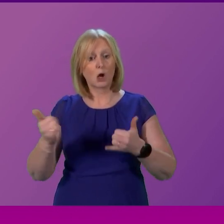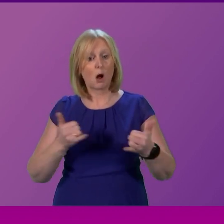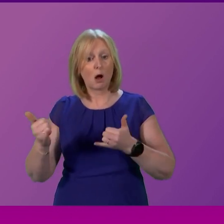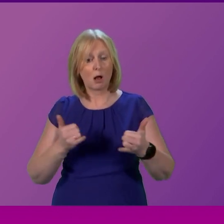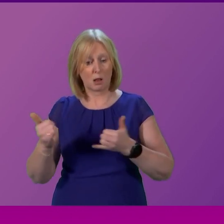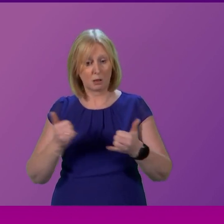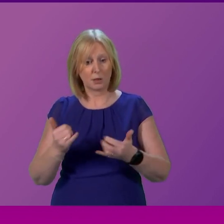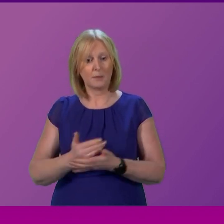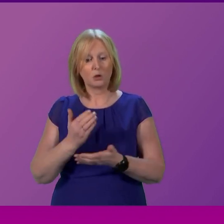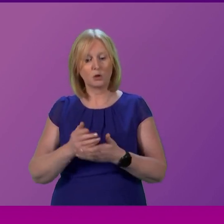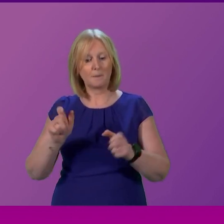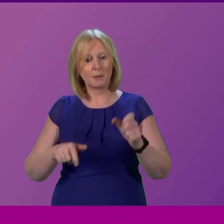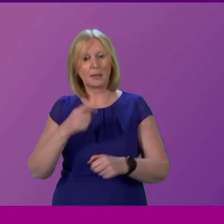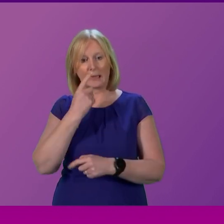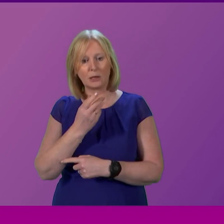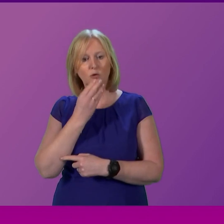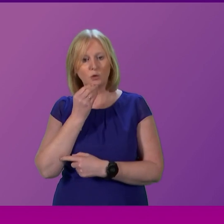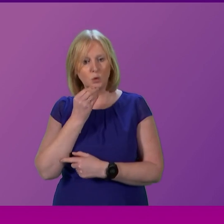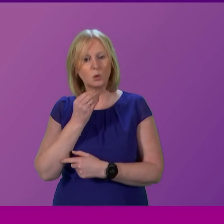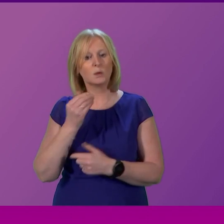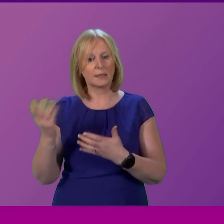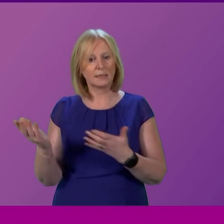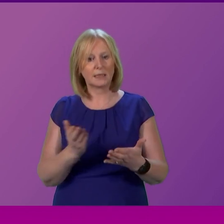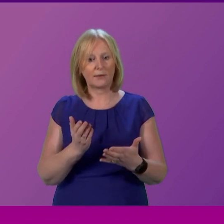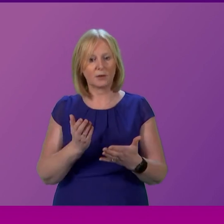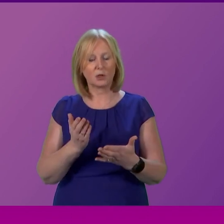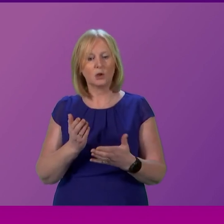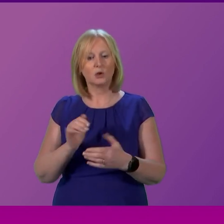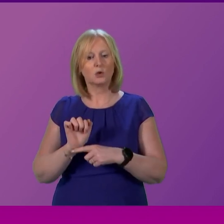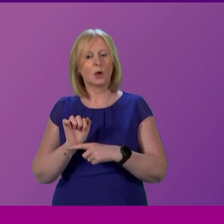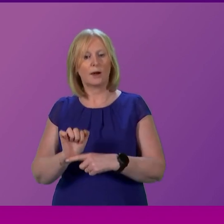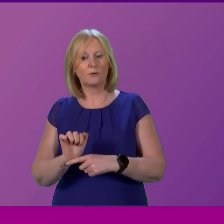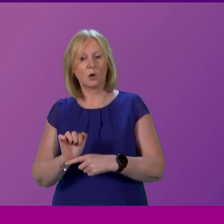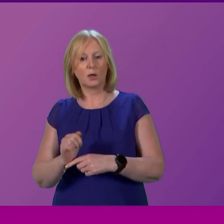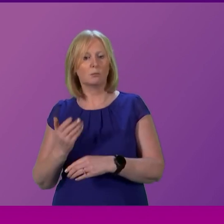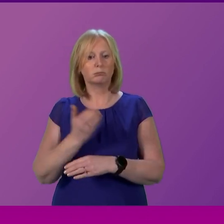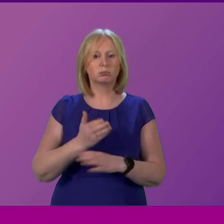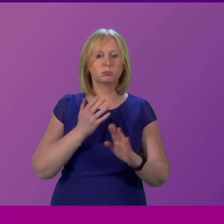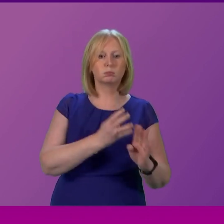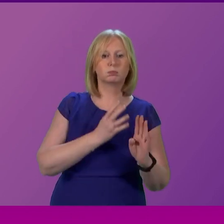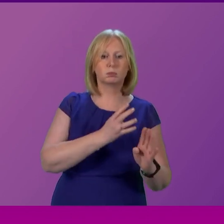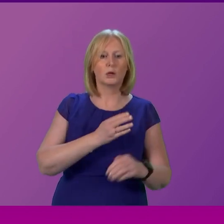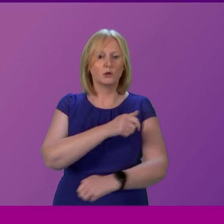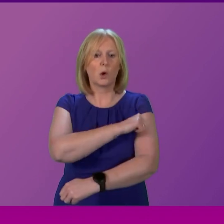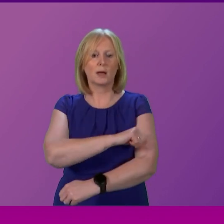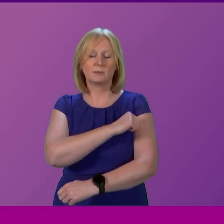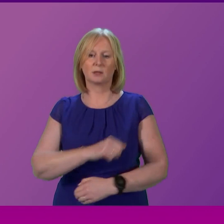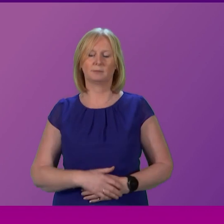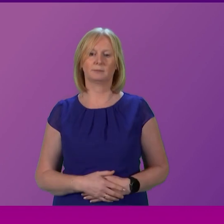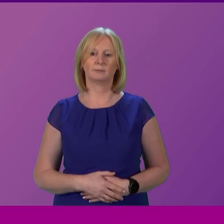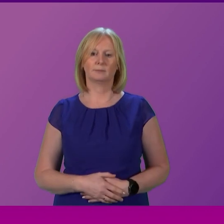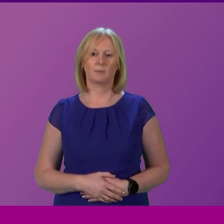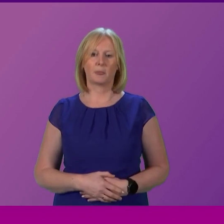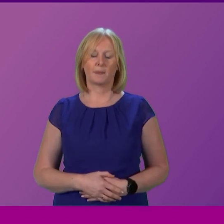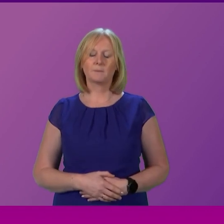commit use of the service instead of accessing other parts of the NHS including hospitals Cabinet Secretary thank Bob Dorris for